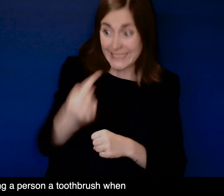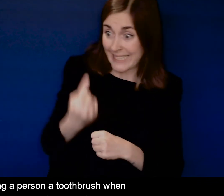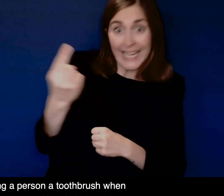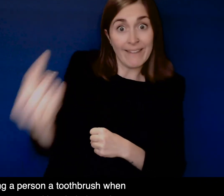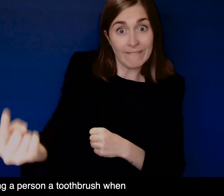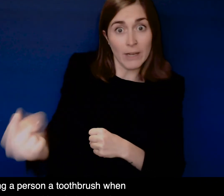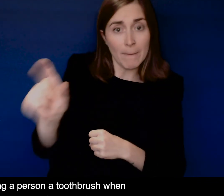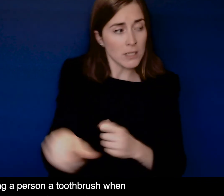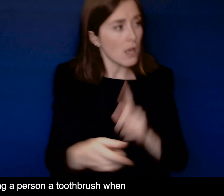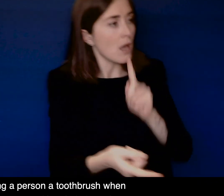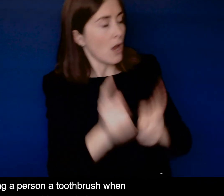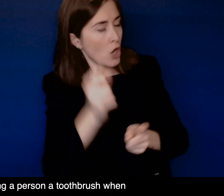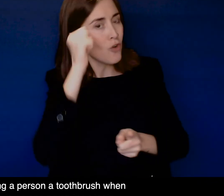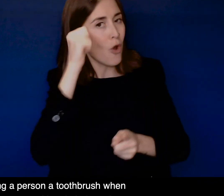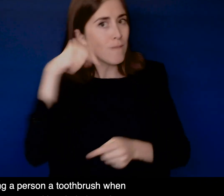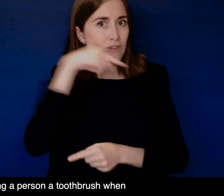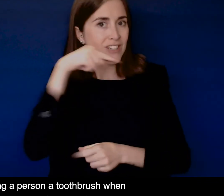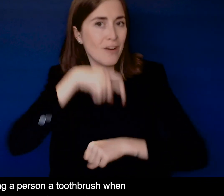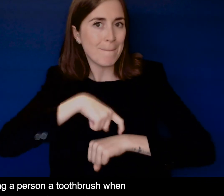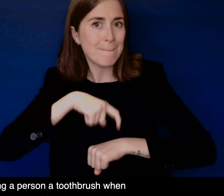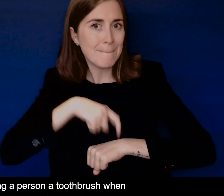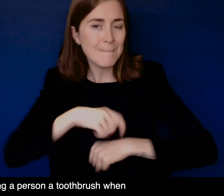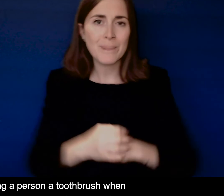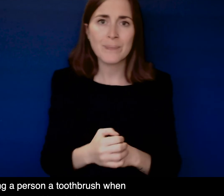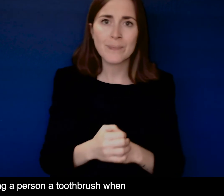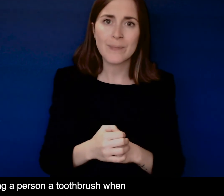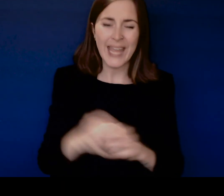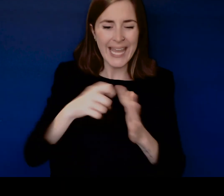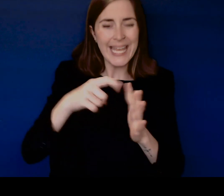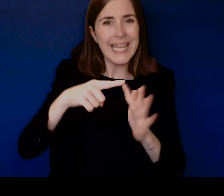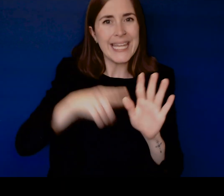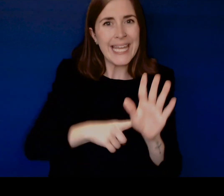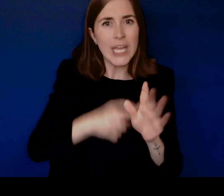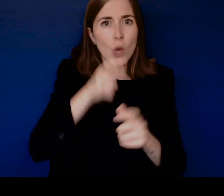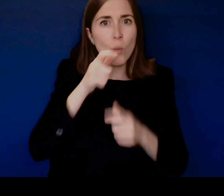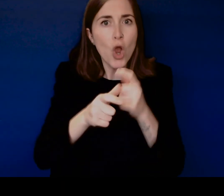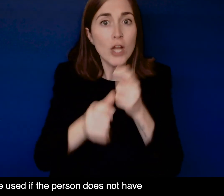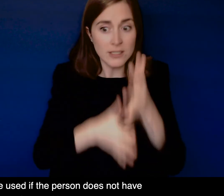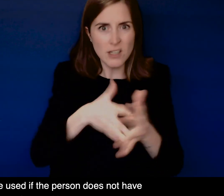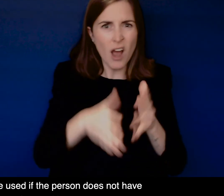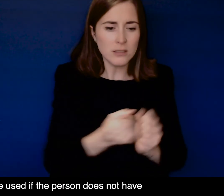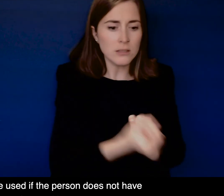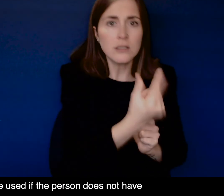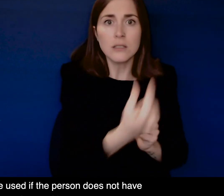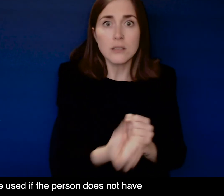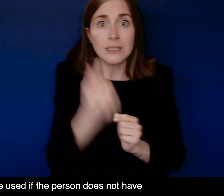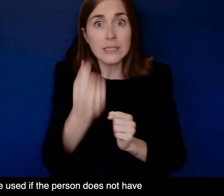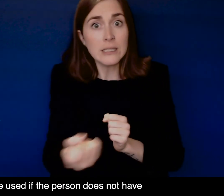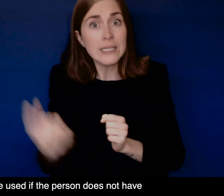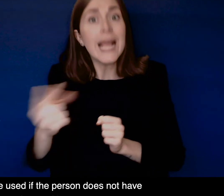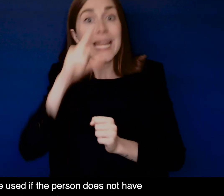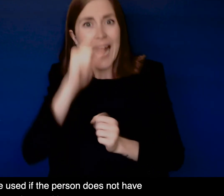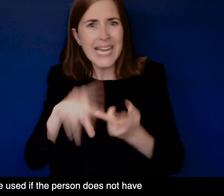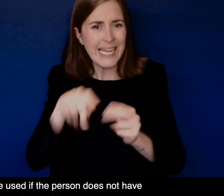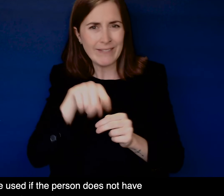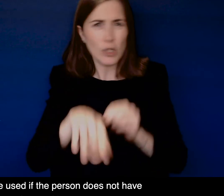example, passing a person a toothbrush when it's time for them to go and brush their teeth Keyword signs may be used if the